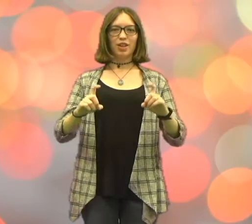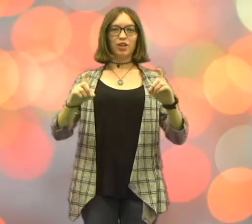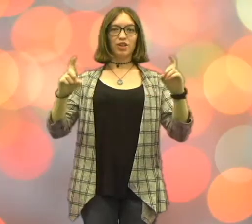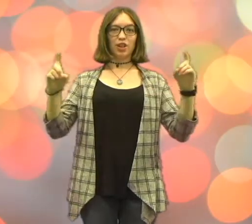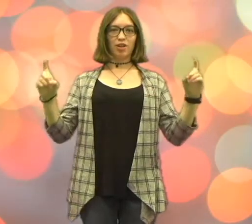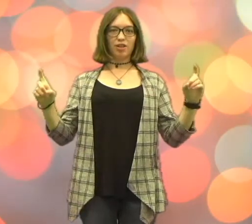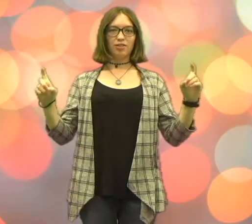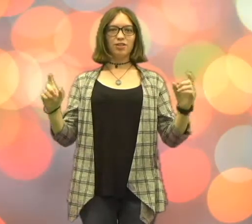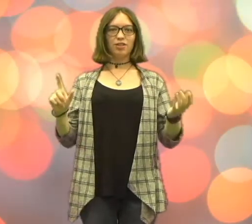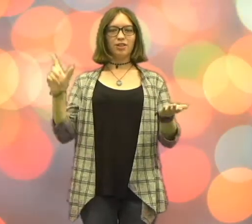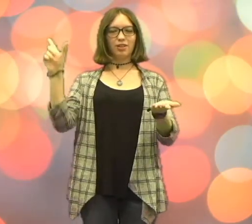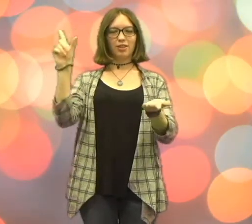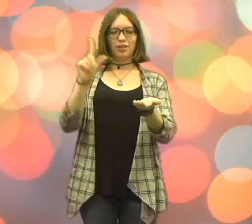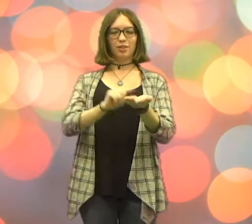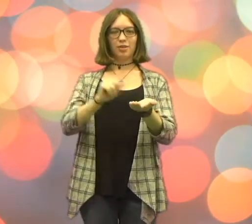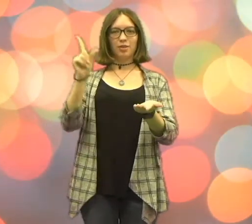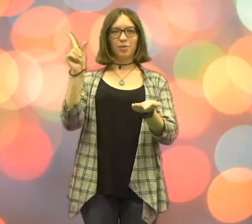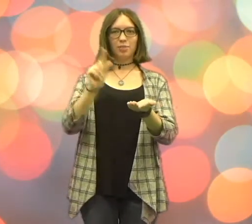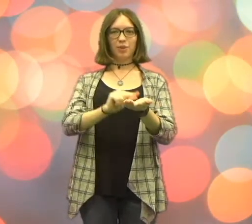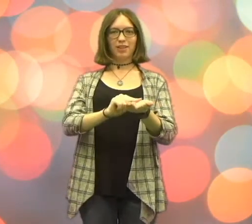large print.